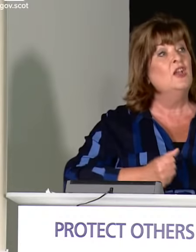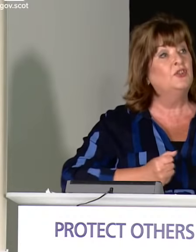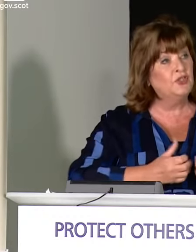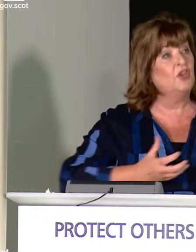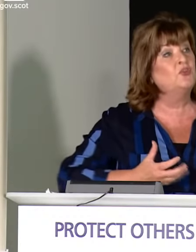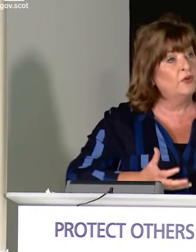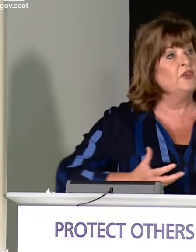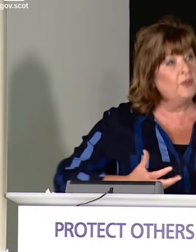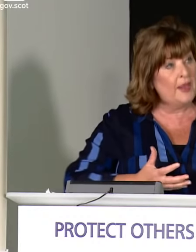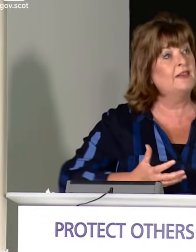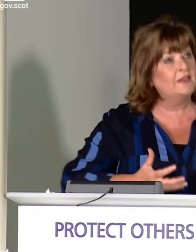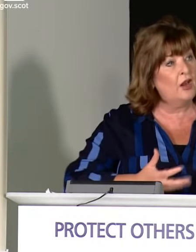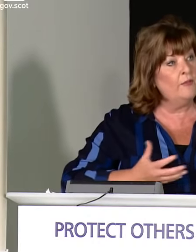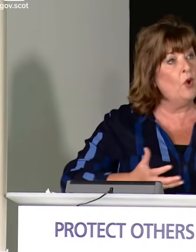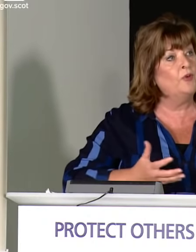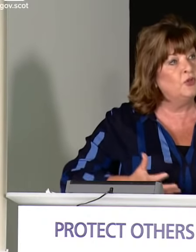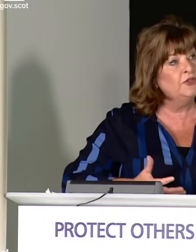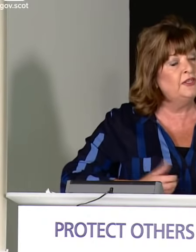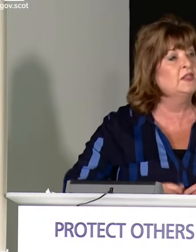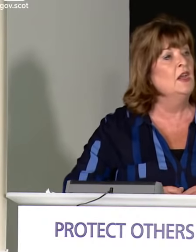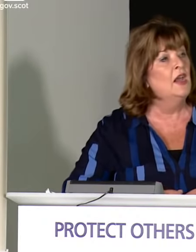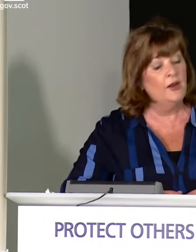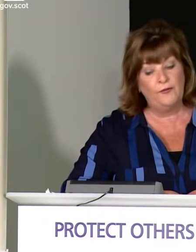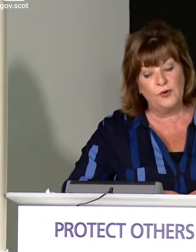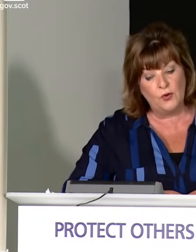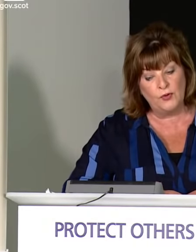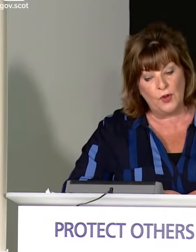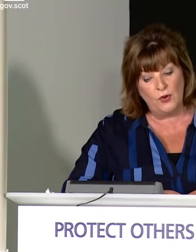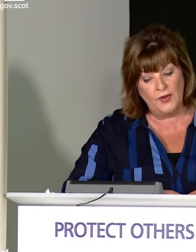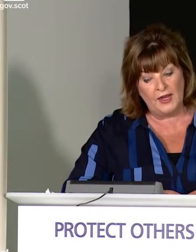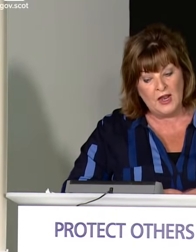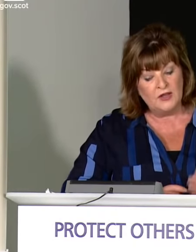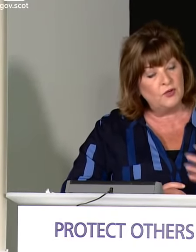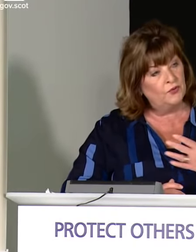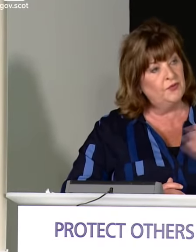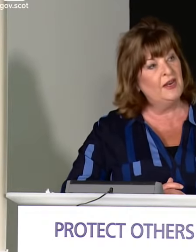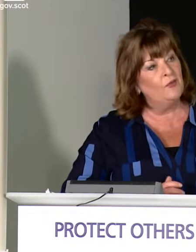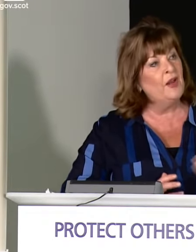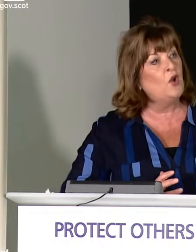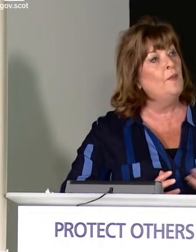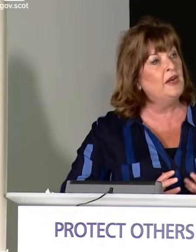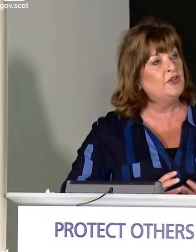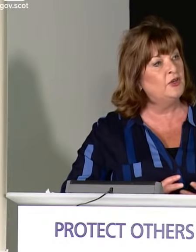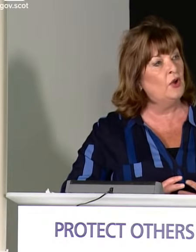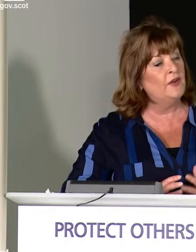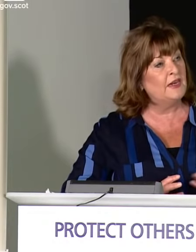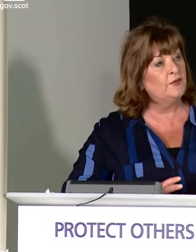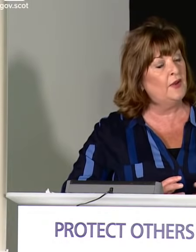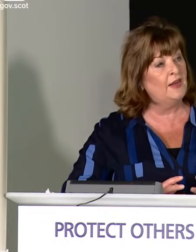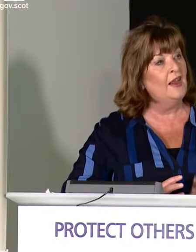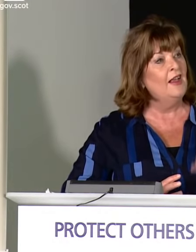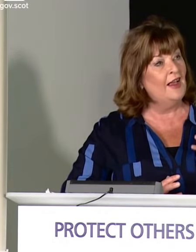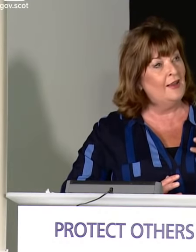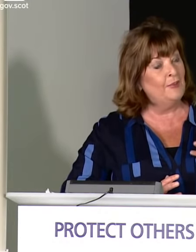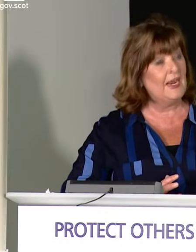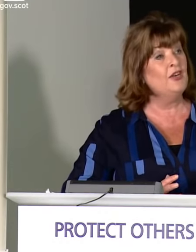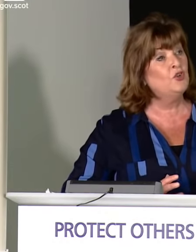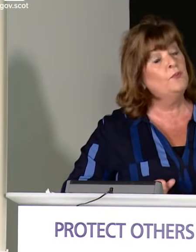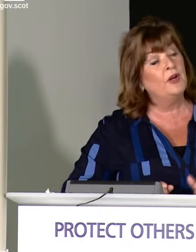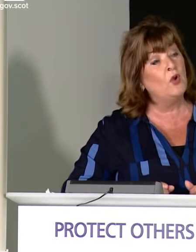panels to judge which are the best opportunities for growth on that. So it'll be a combination of identifying